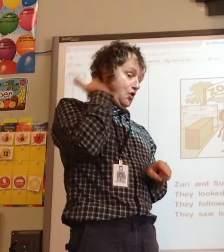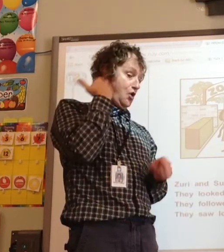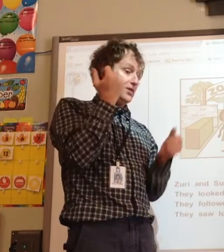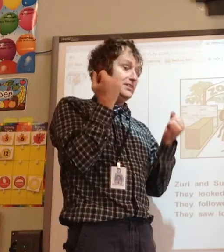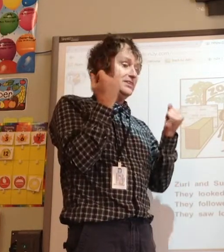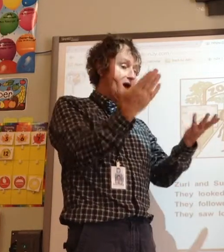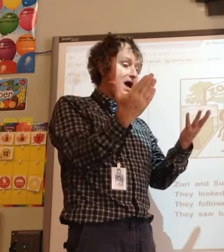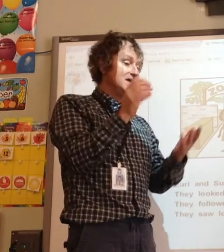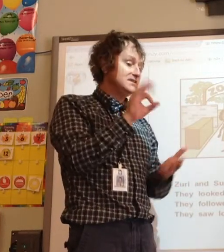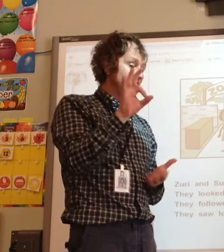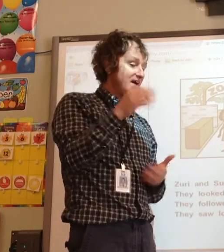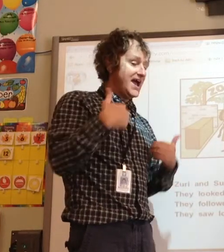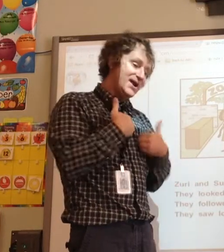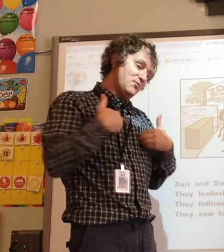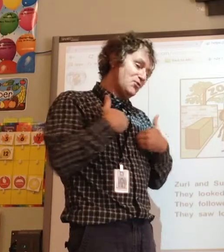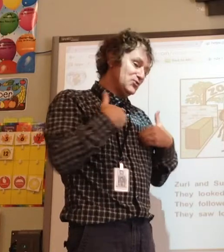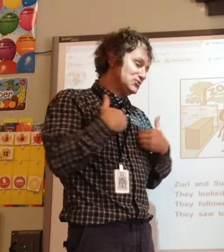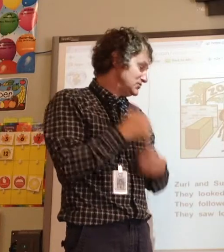lots of animals.